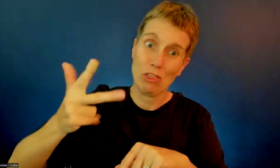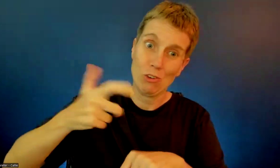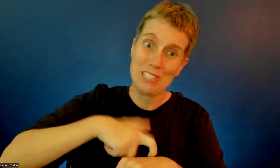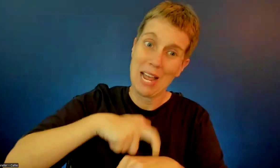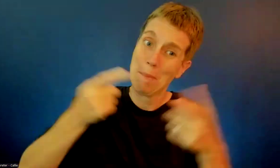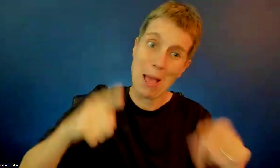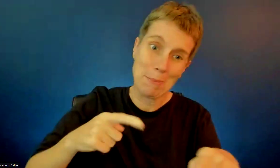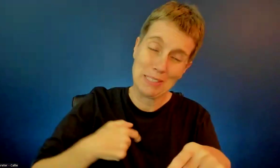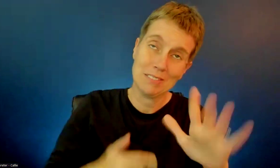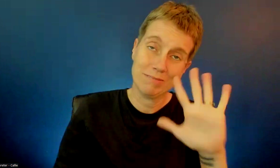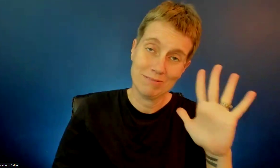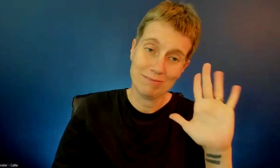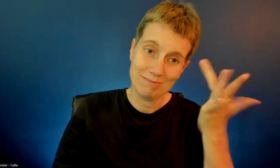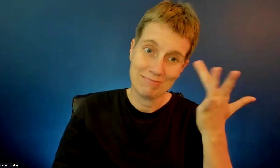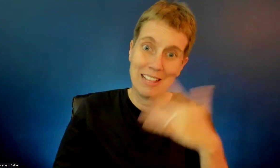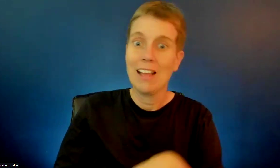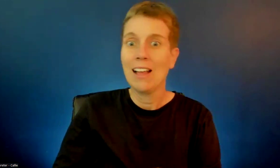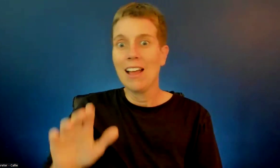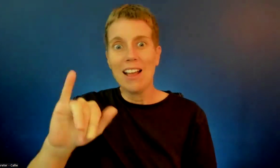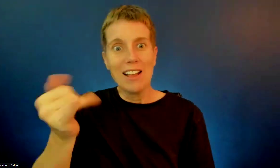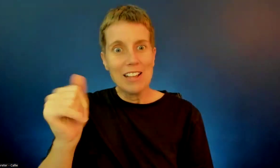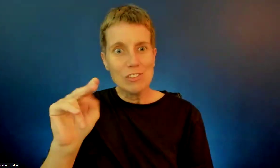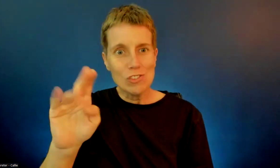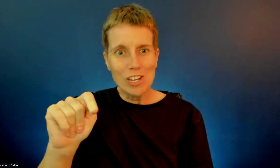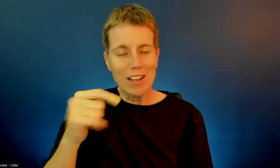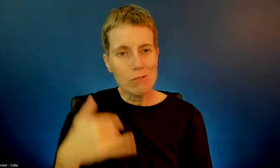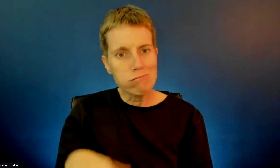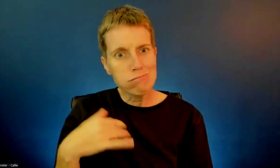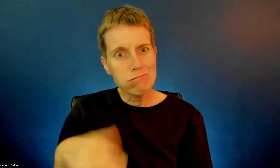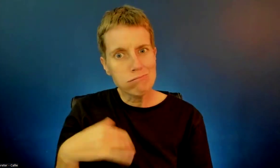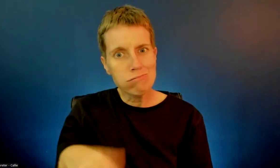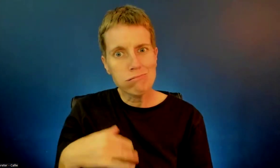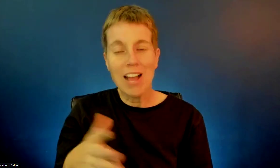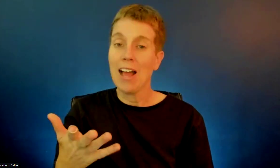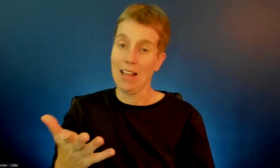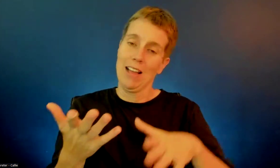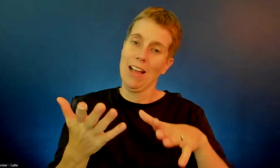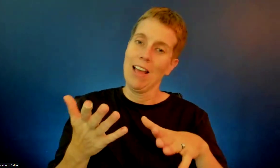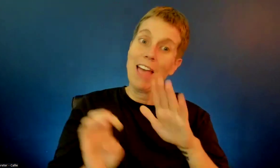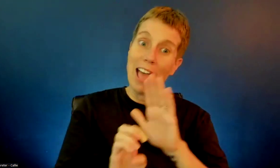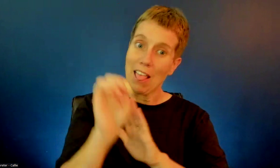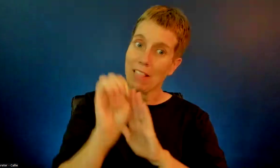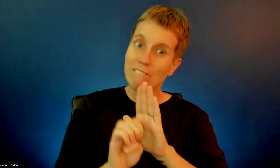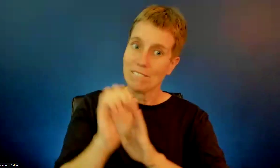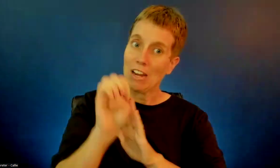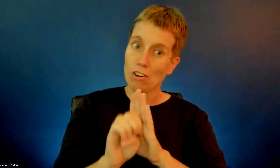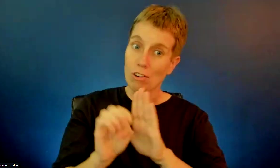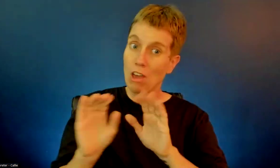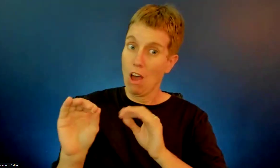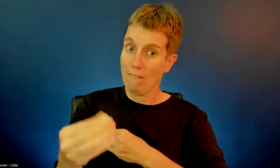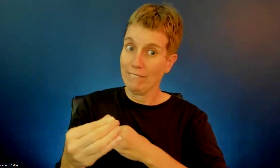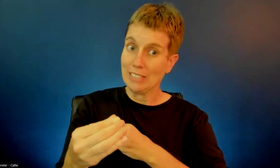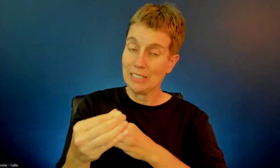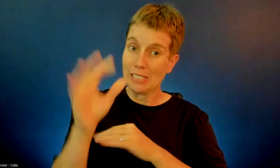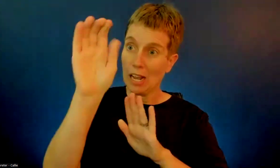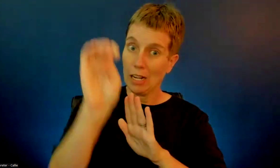leave the office now earlier than usual because our office elevator got stuck between floors and I thought, what